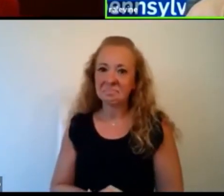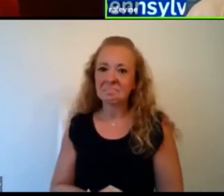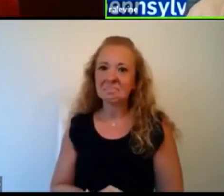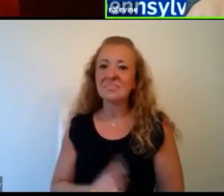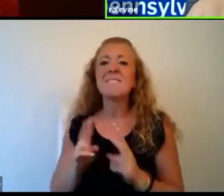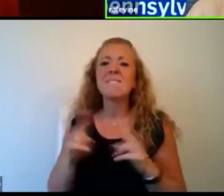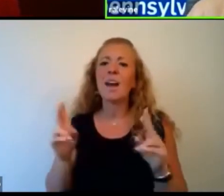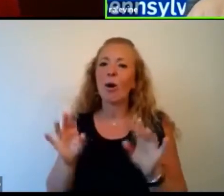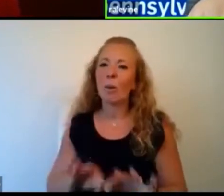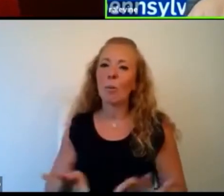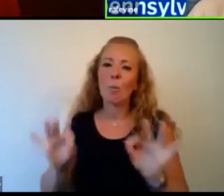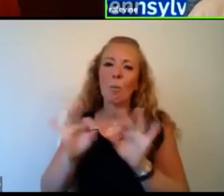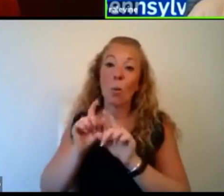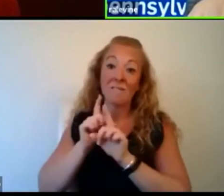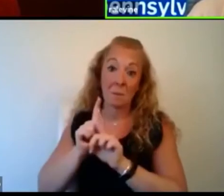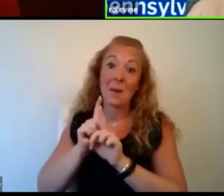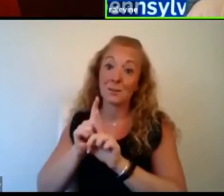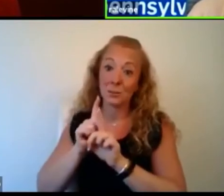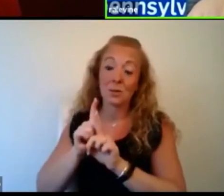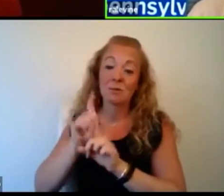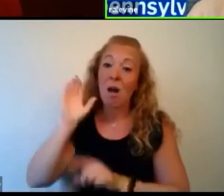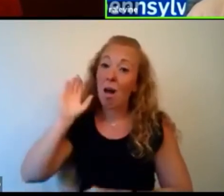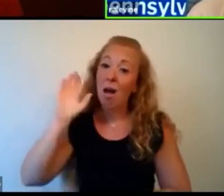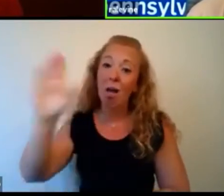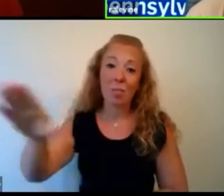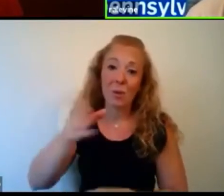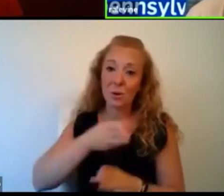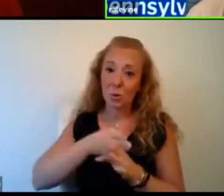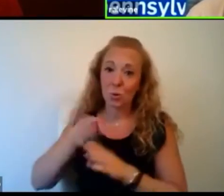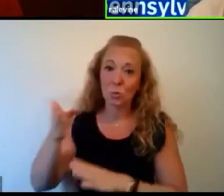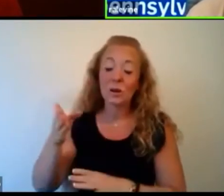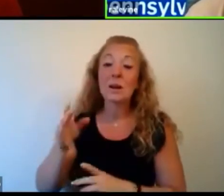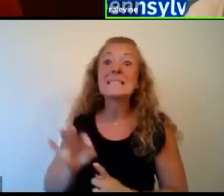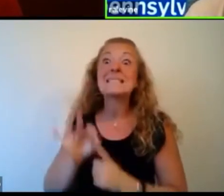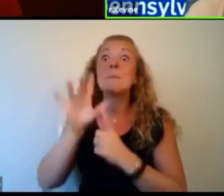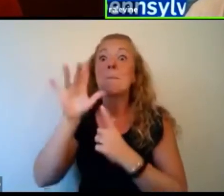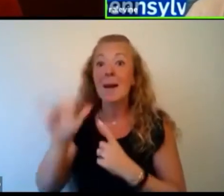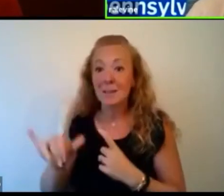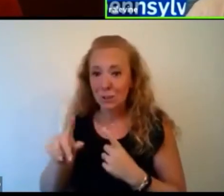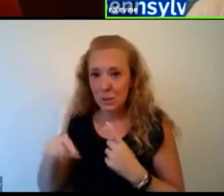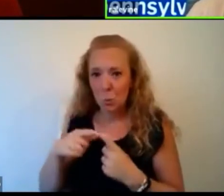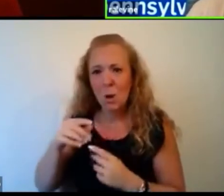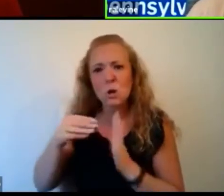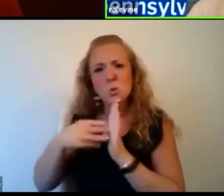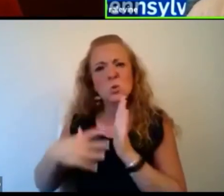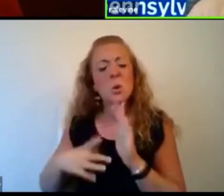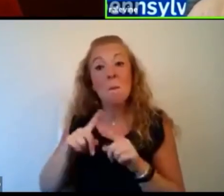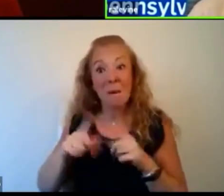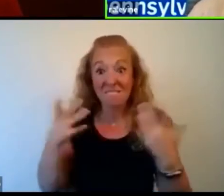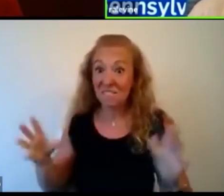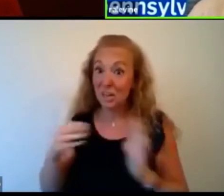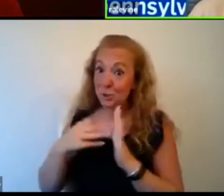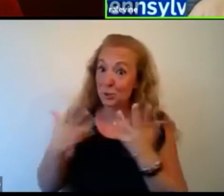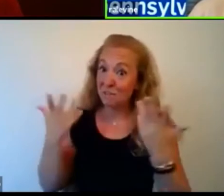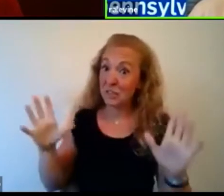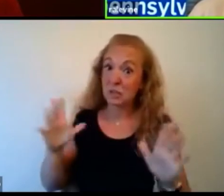mentors throughout your career, um, especially as a student, but, but not only as a student, because I've had mentors in my, in